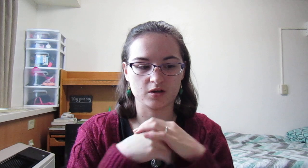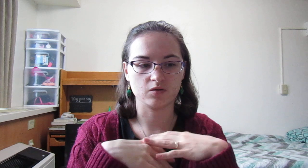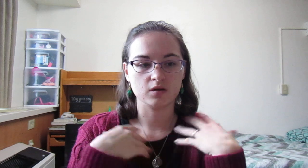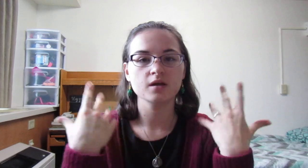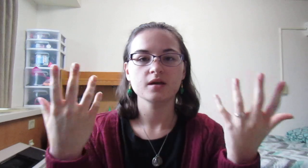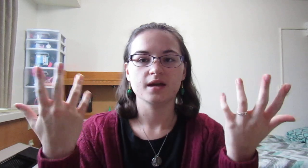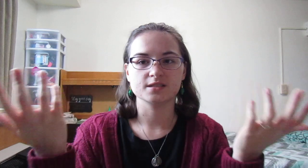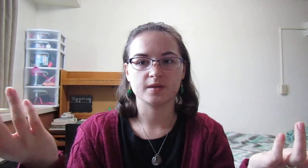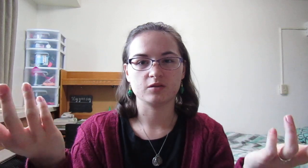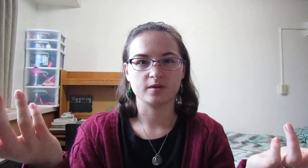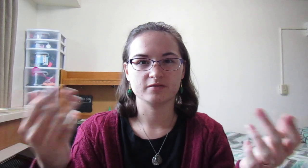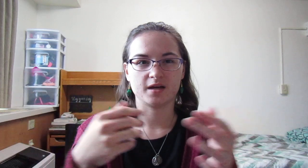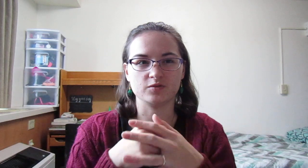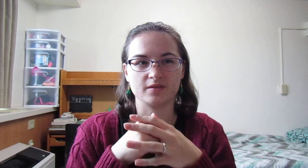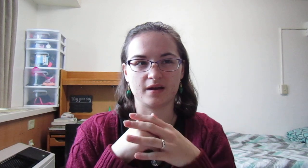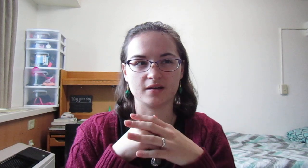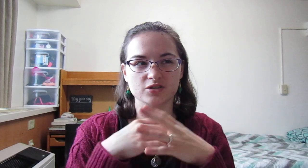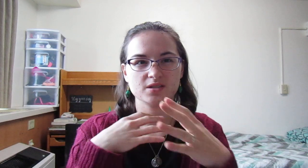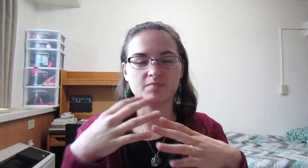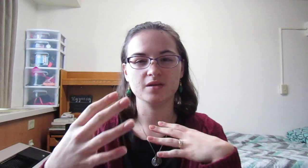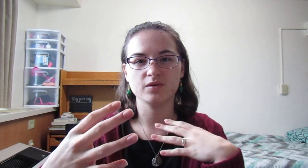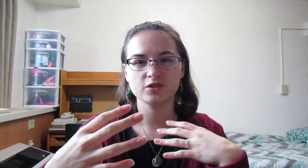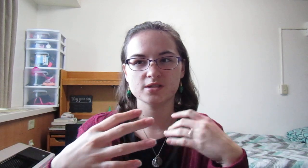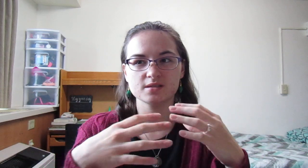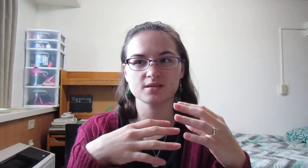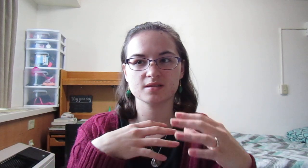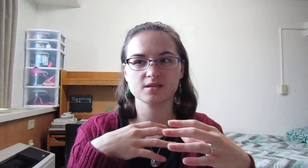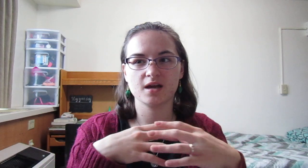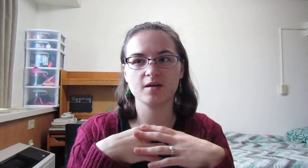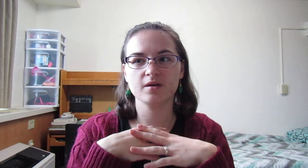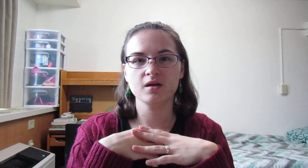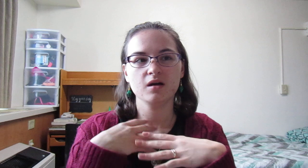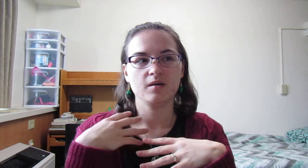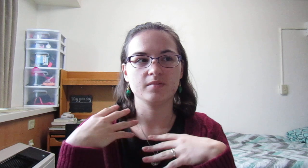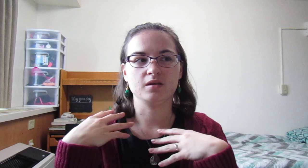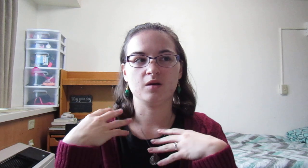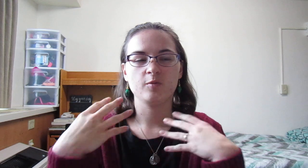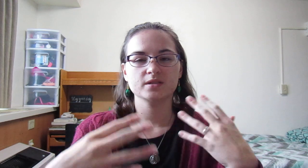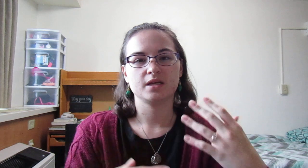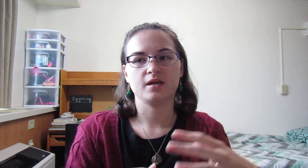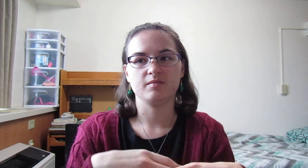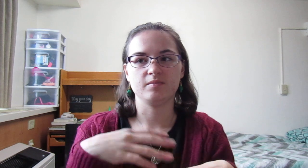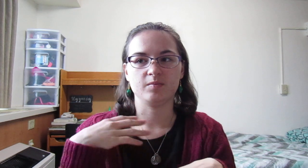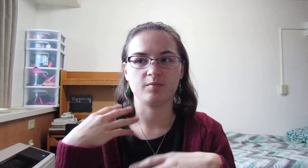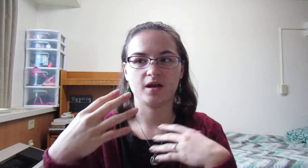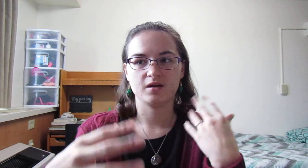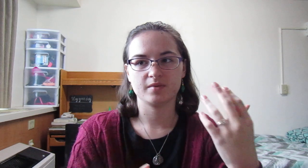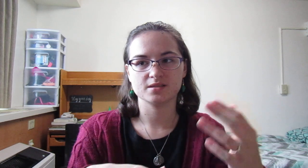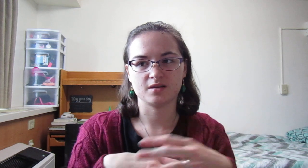go and spend a little bit of time doing that, just to be with Jesus in this time, be open to him, be preparing myself,